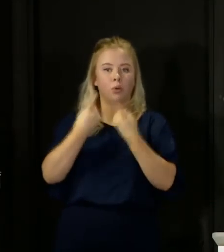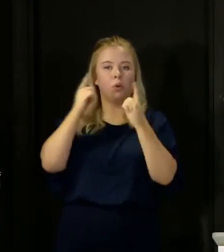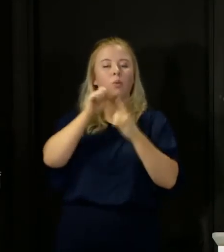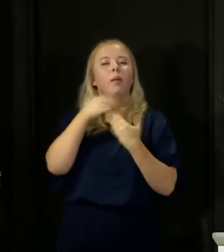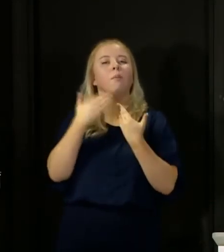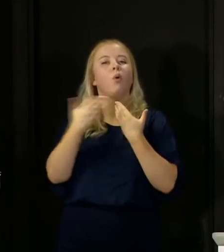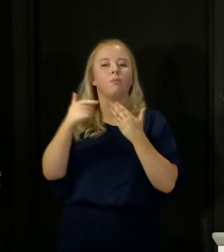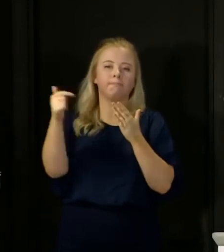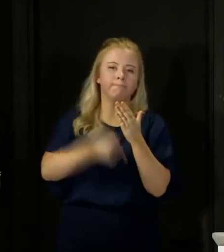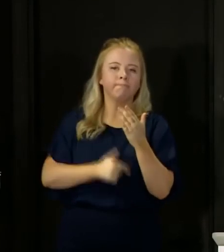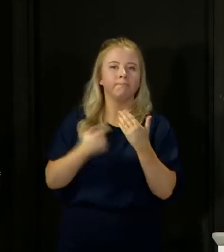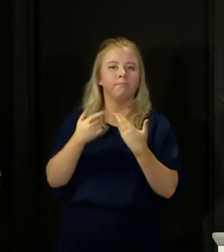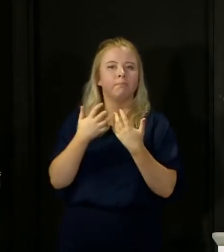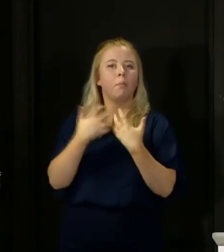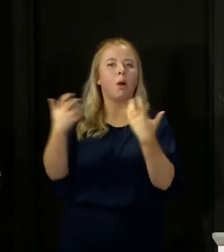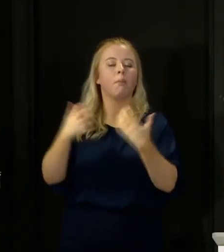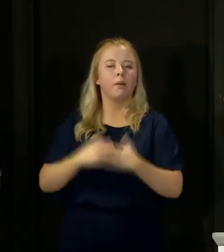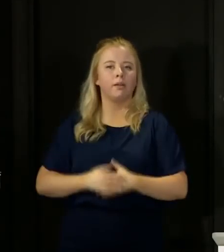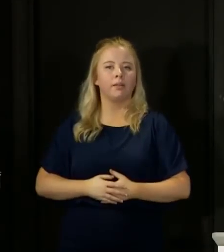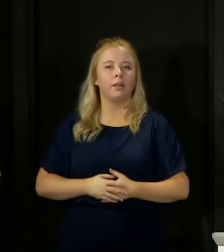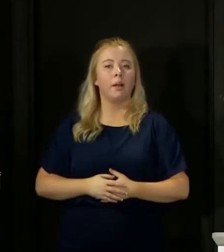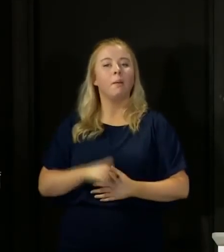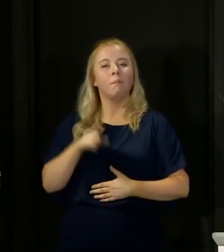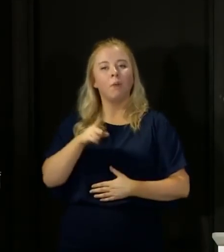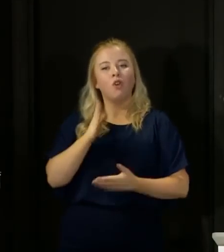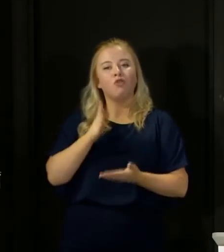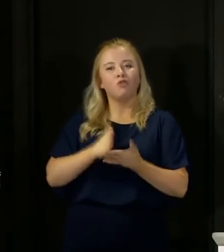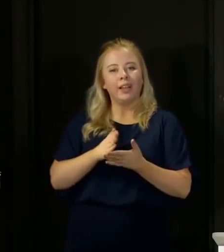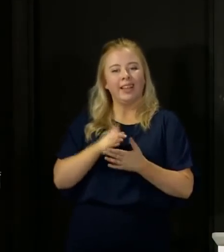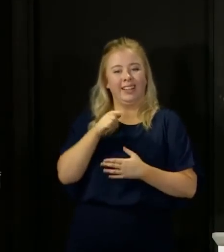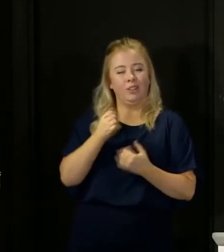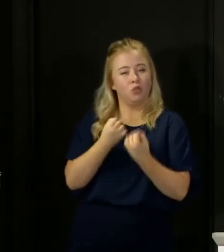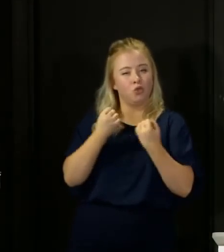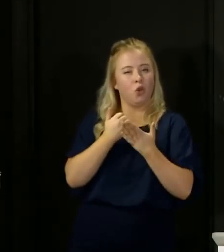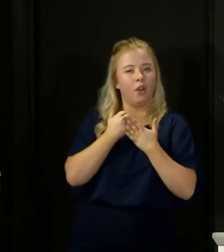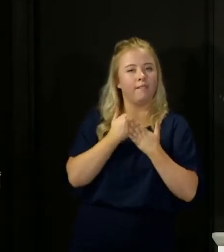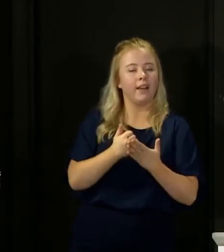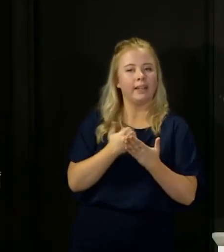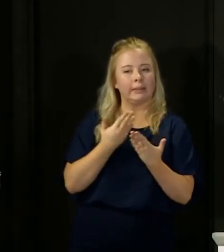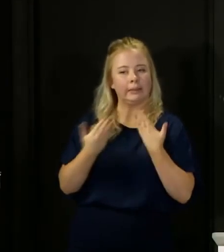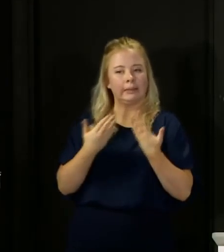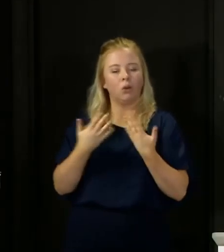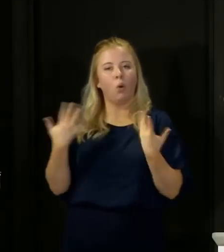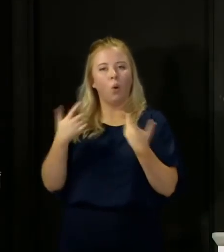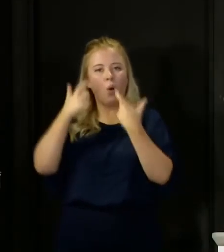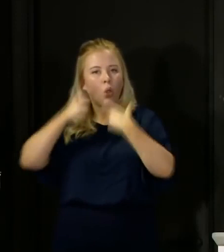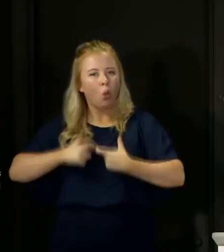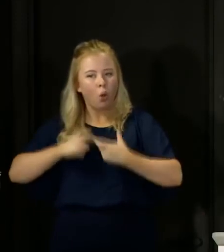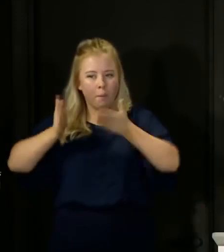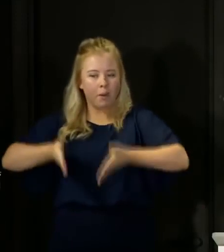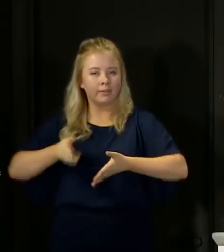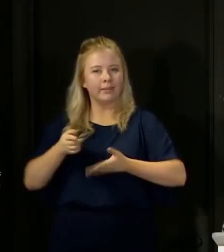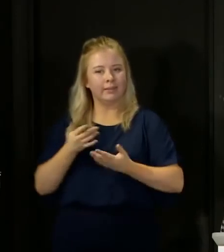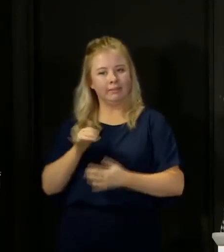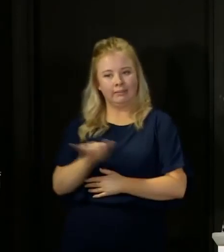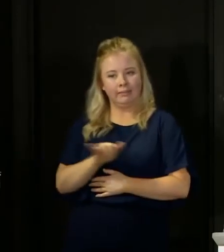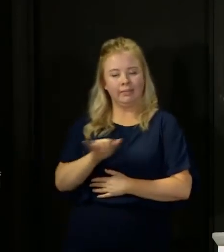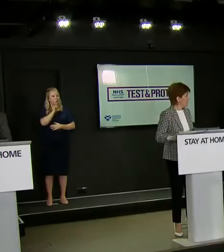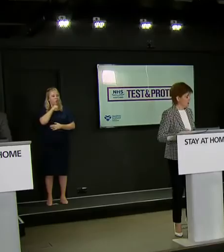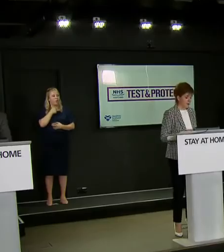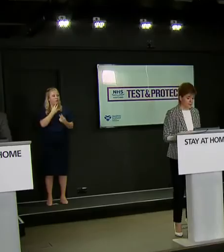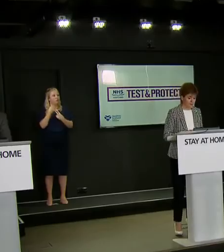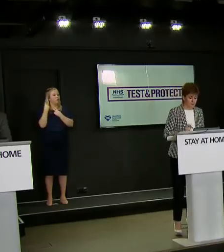a strong piece of advice versus mandatory, that is something we will absolutely keep under review as we go forward.